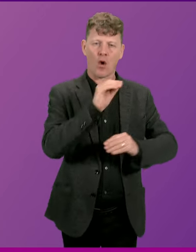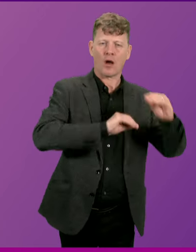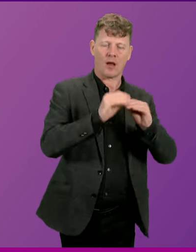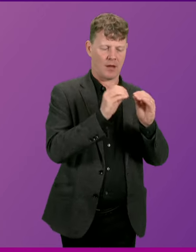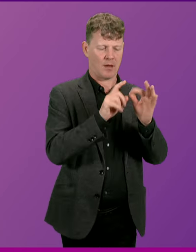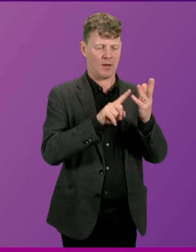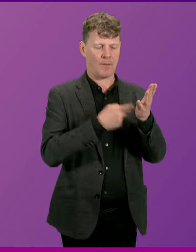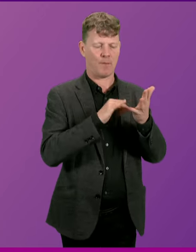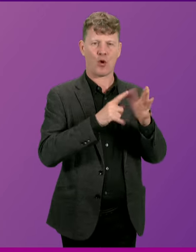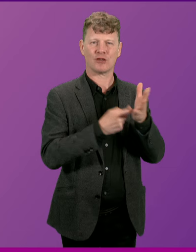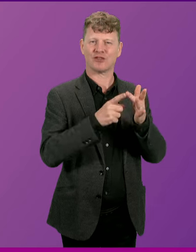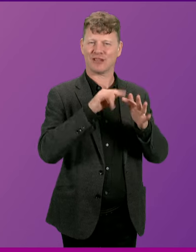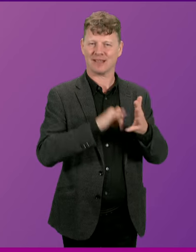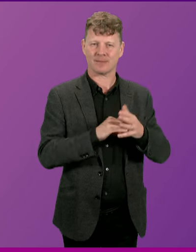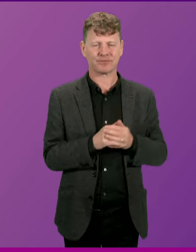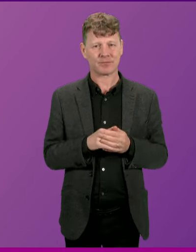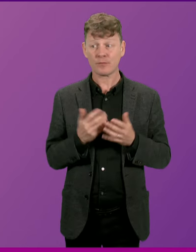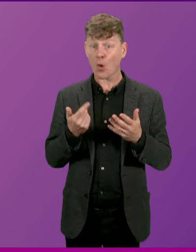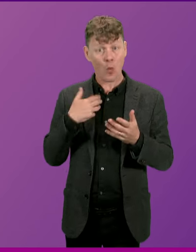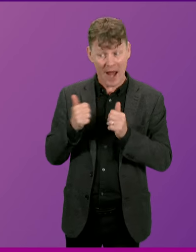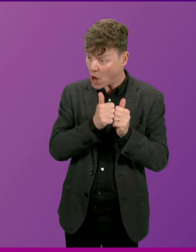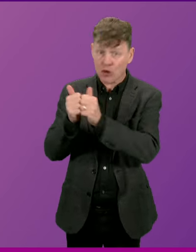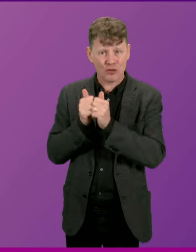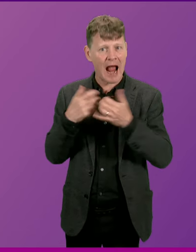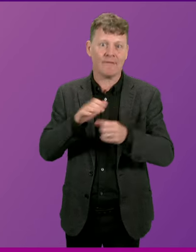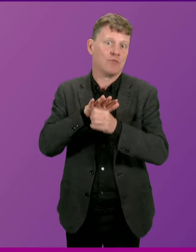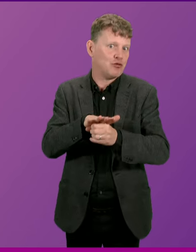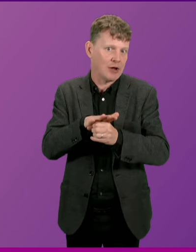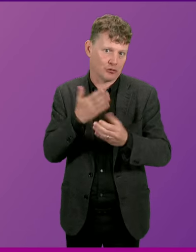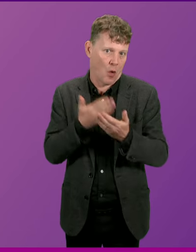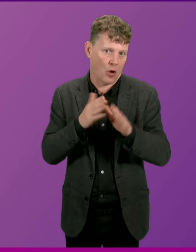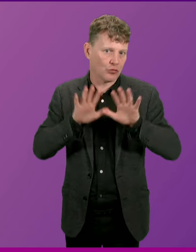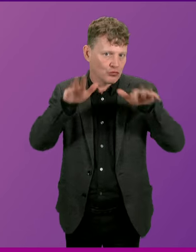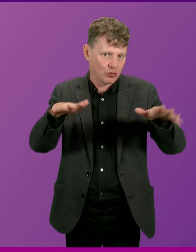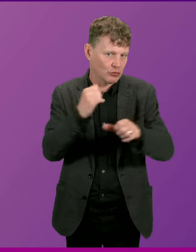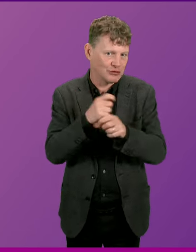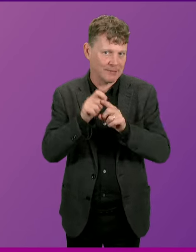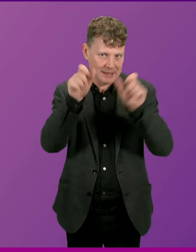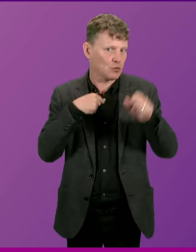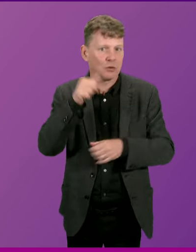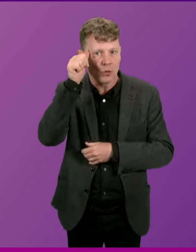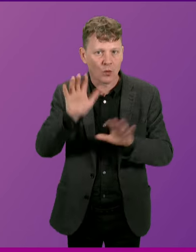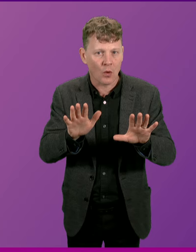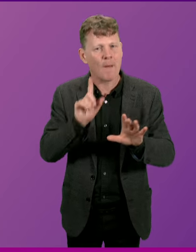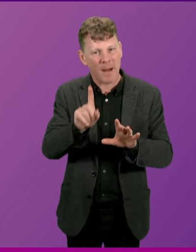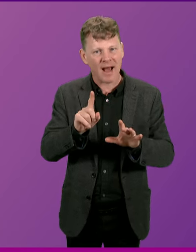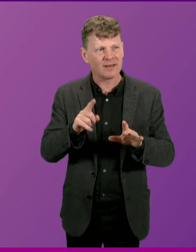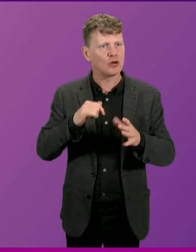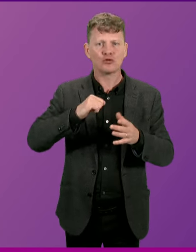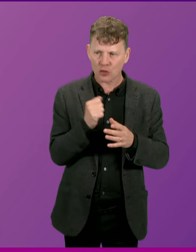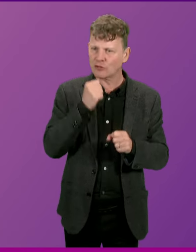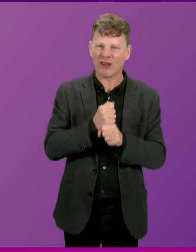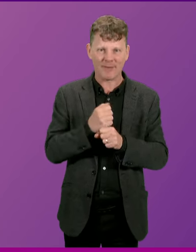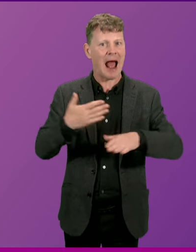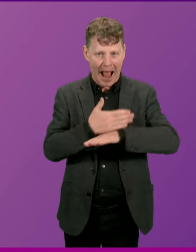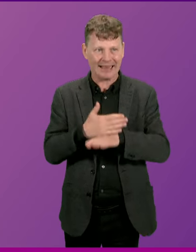agreement is on the pressures facing our rural GPs. The point is that we're taking action right now to try